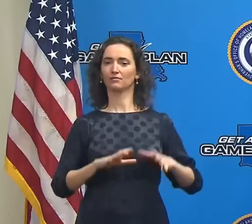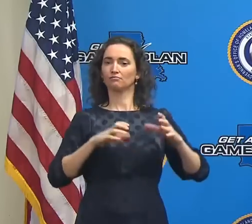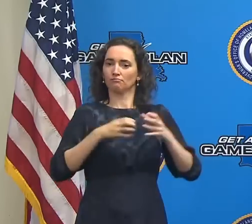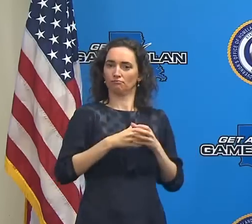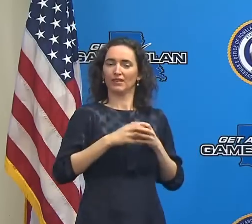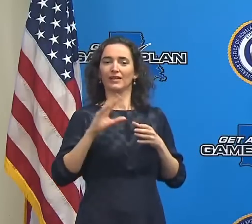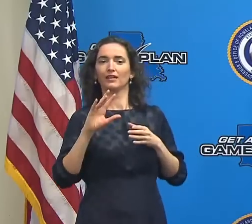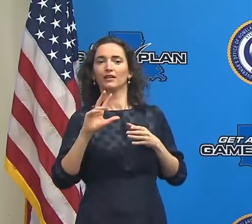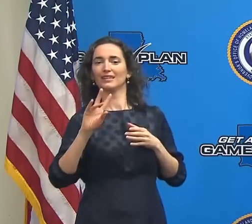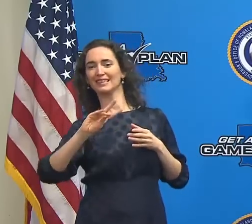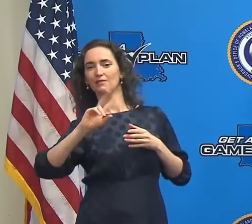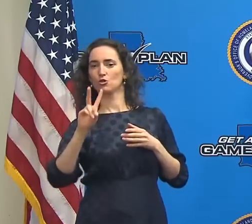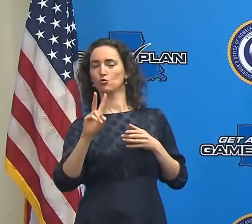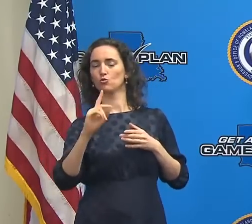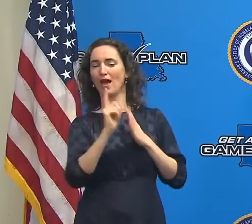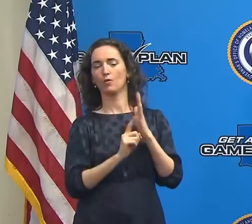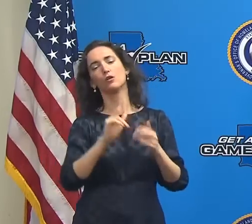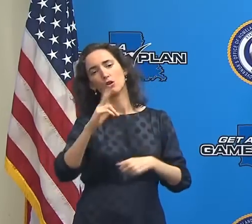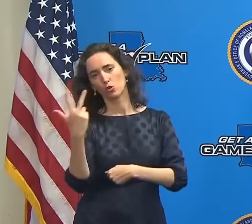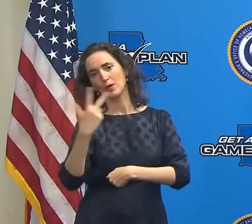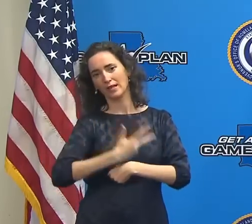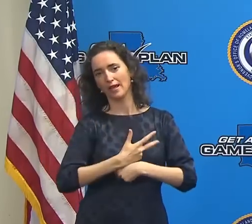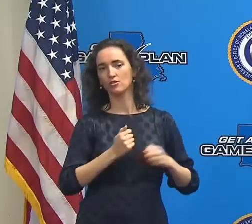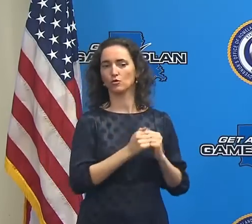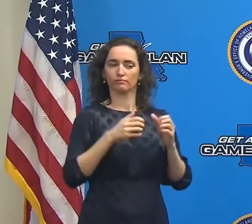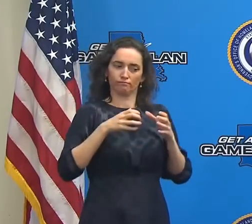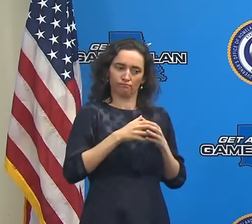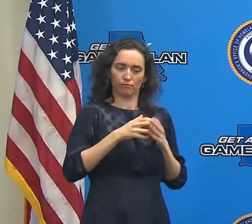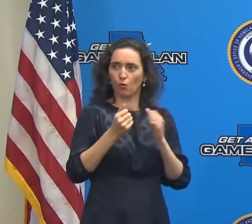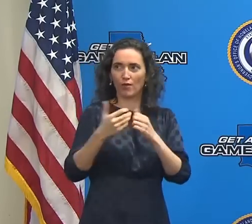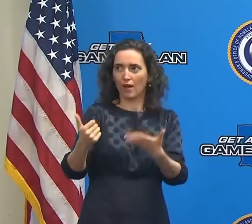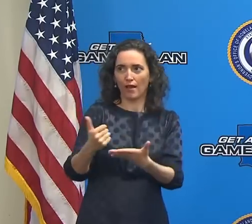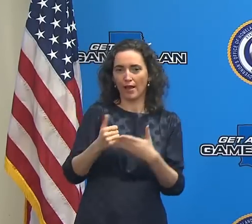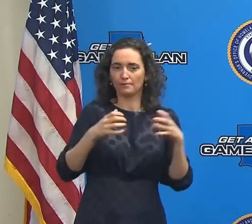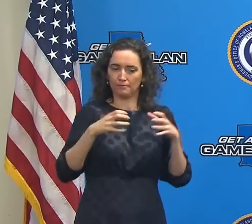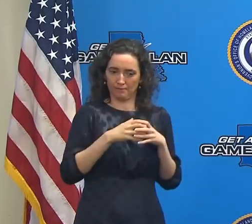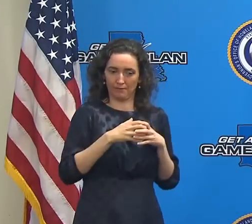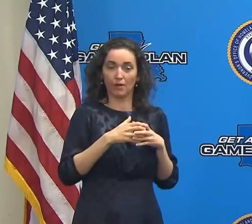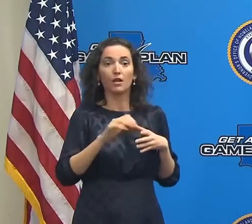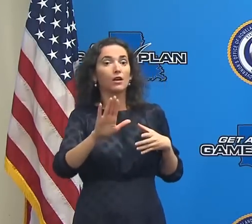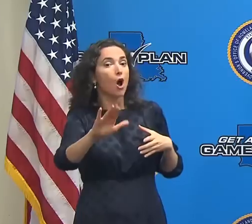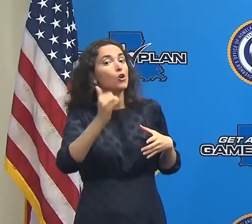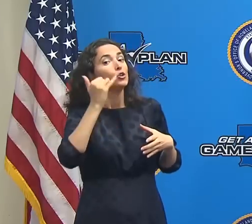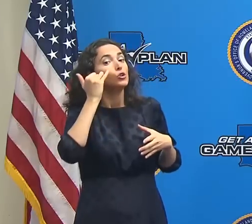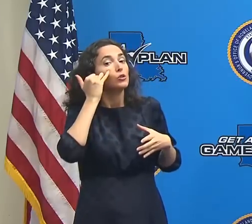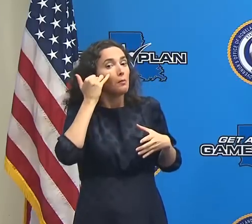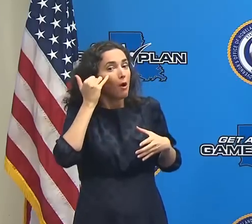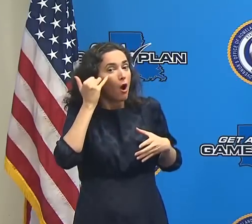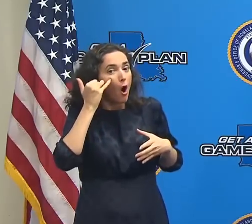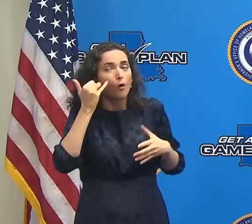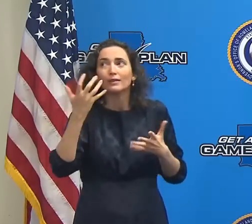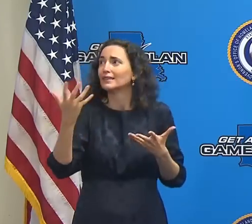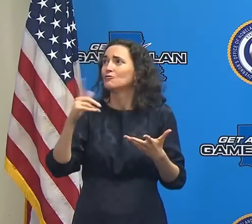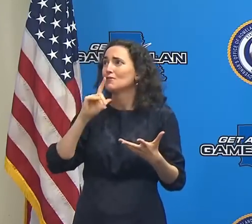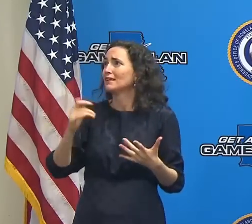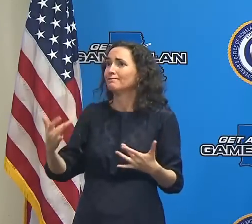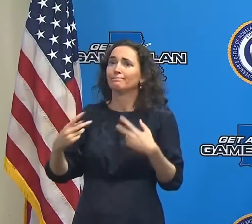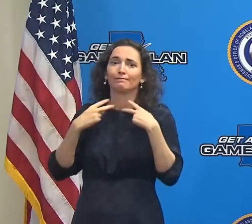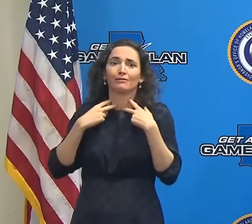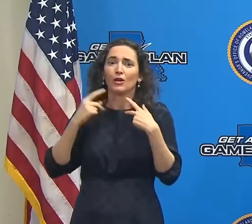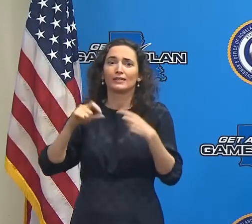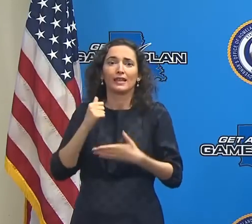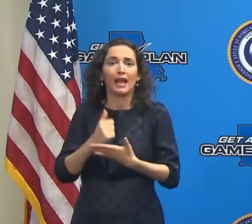you are in a difficult spot and we can possibly get to you sooner than that, you know that we will.